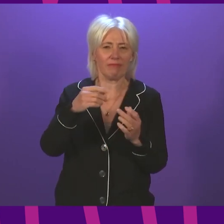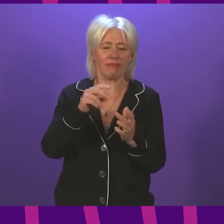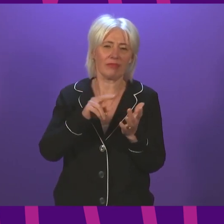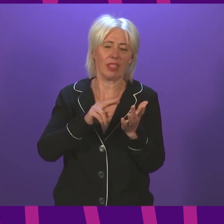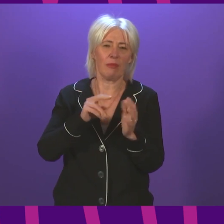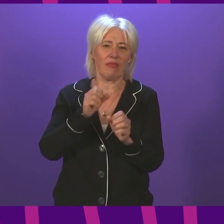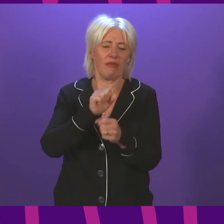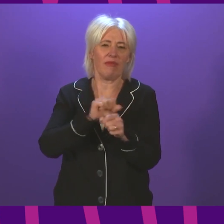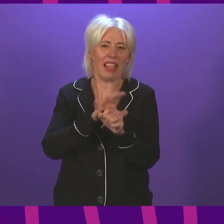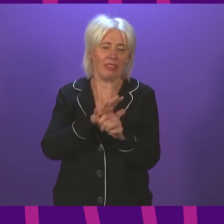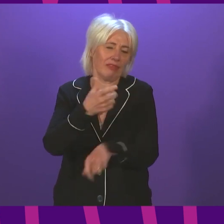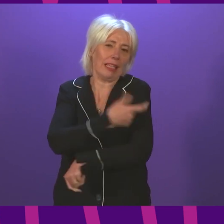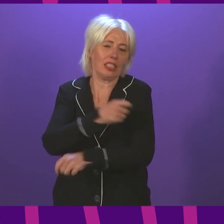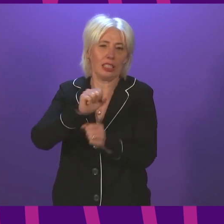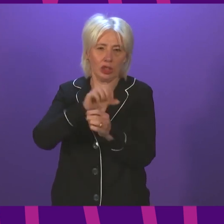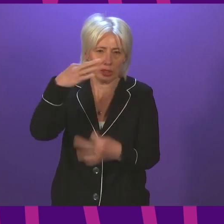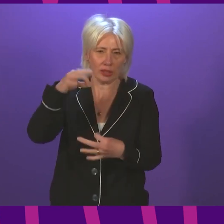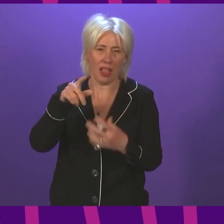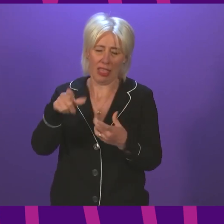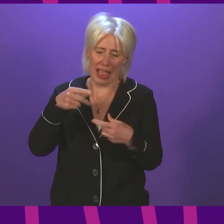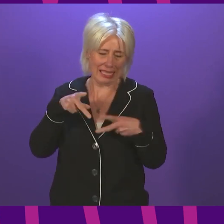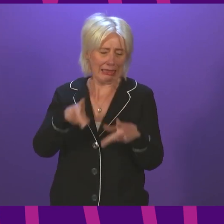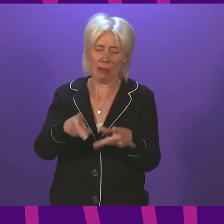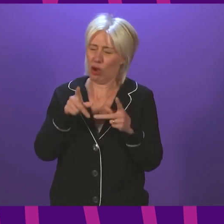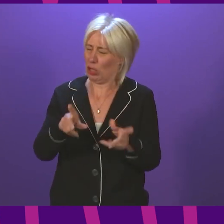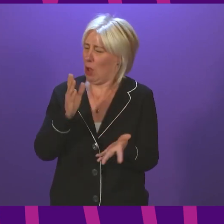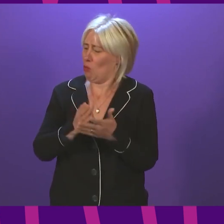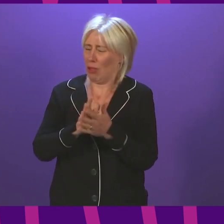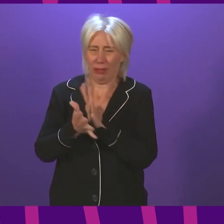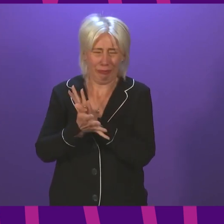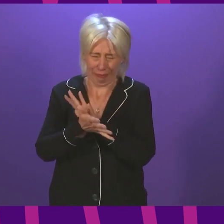scheme that has been in utter shambles from day one.